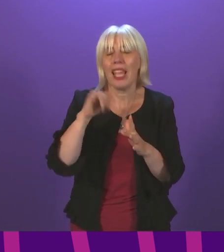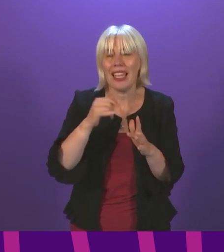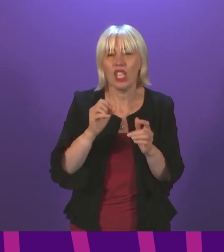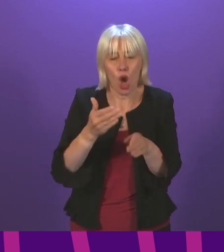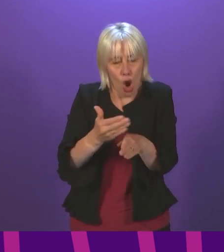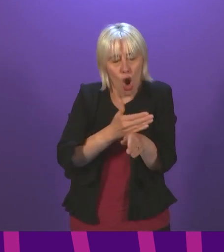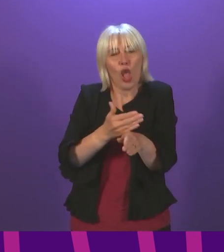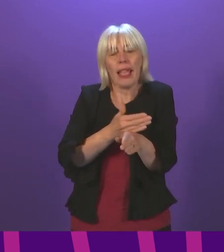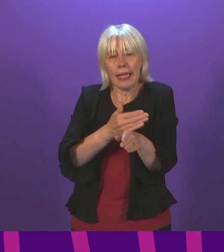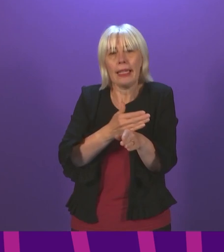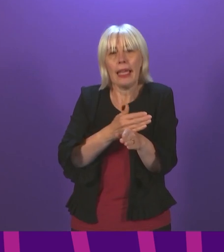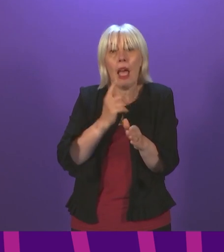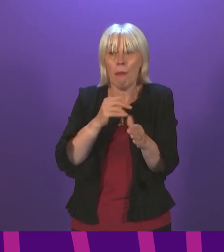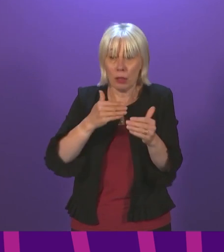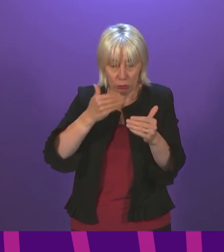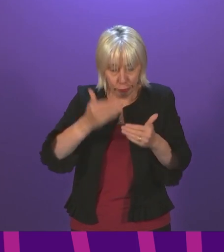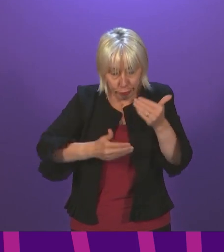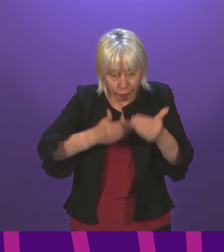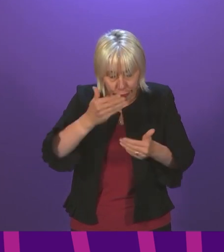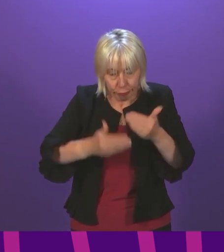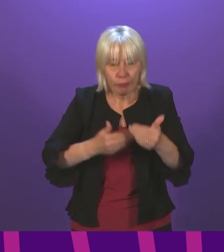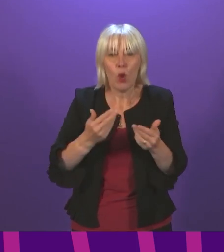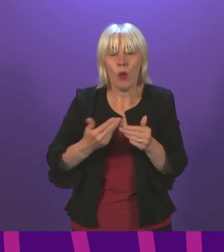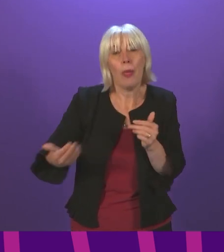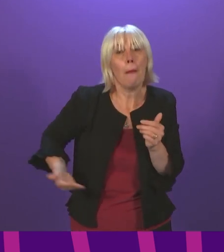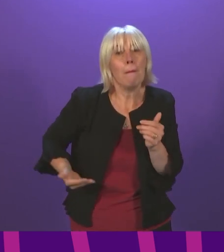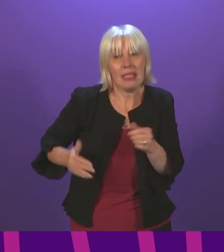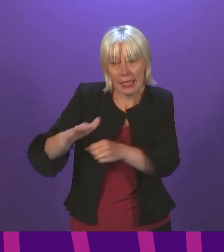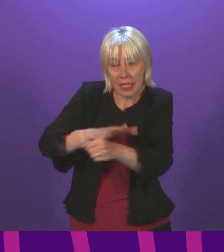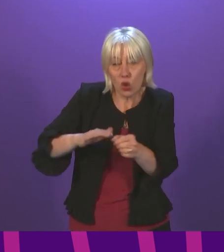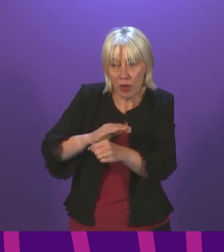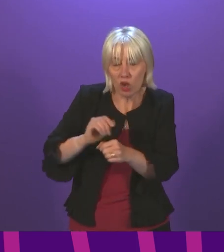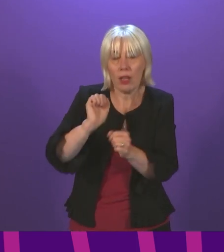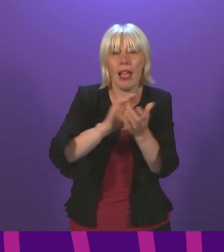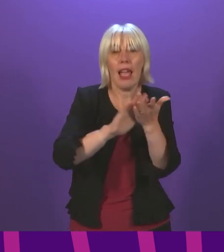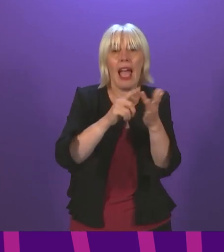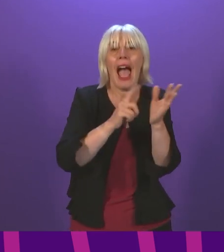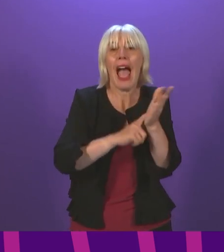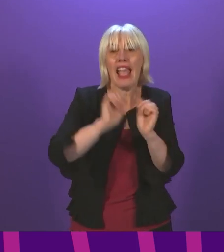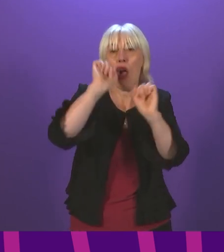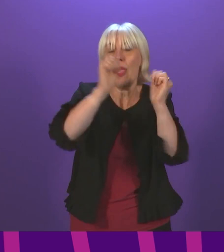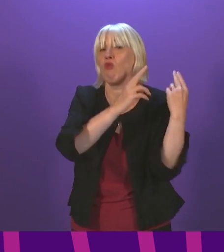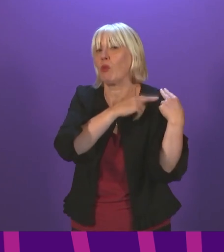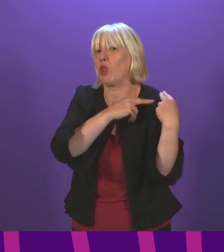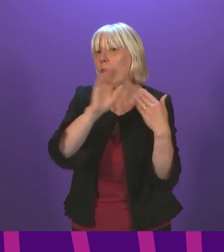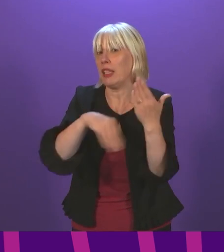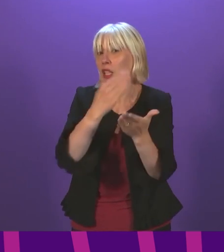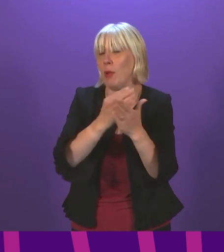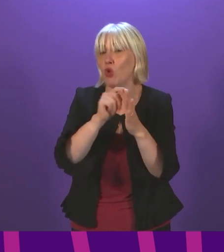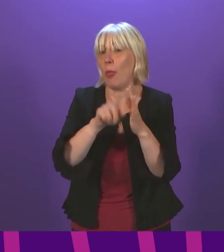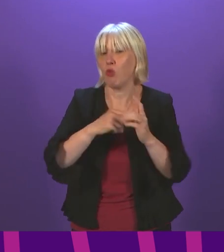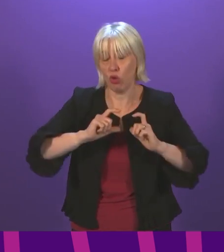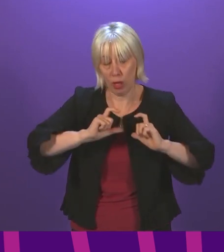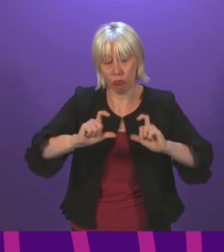early stage but it is proceeding in line with the approved business case. In High, I will obviously have the responsibility to ensure that that continues to be the case.